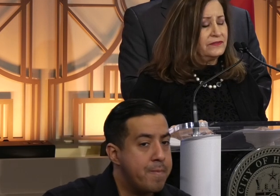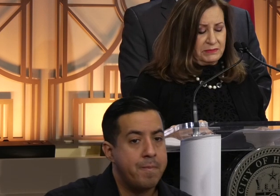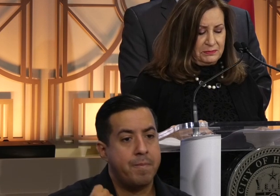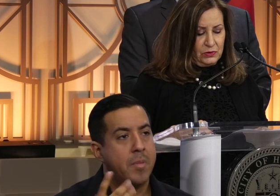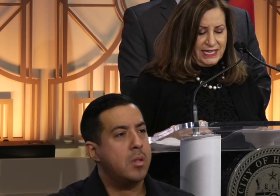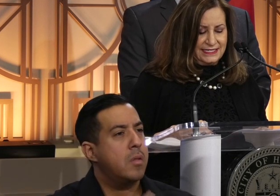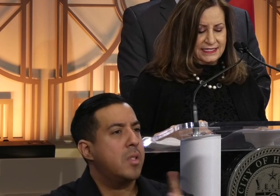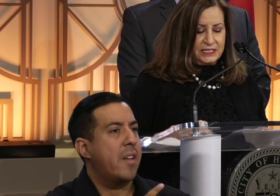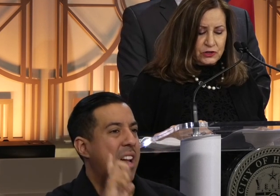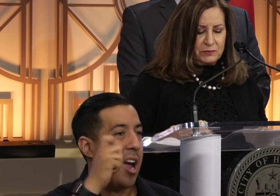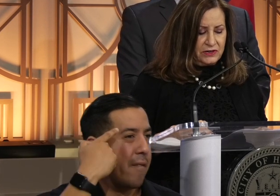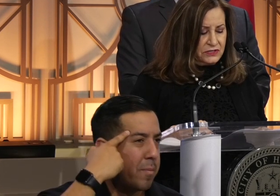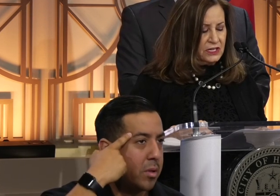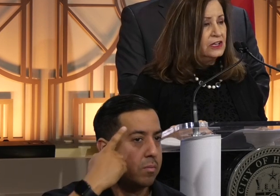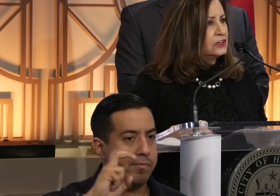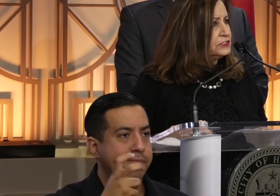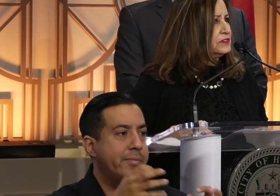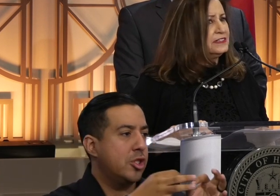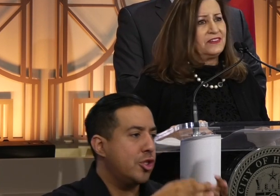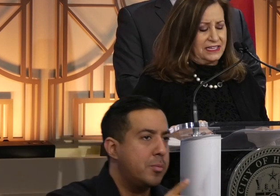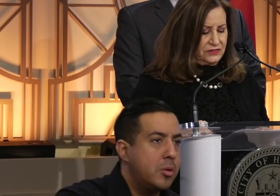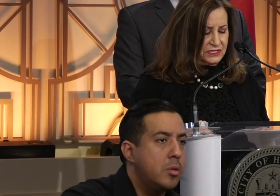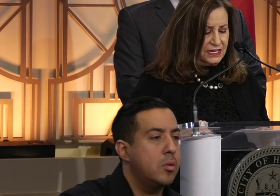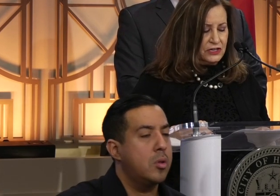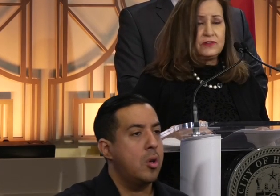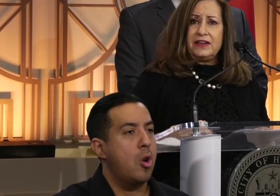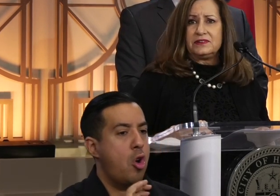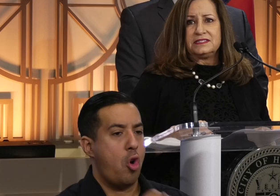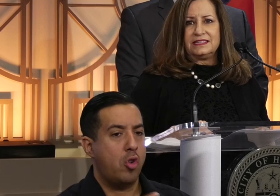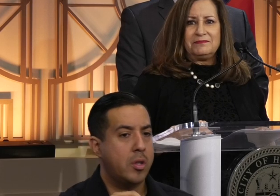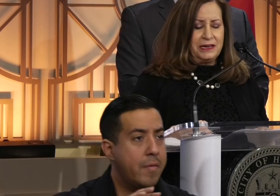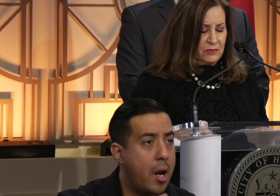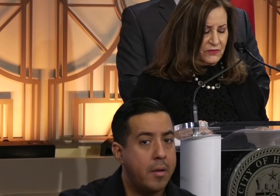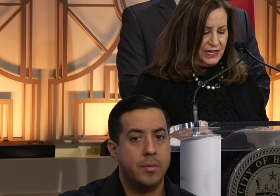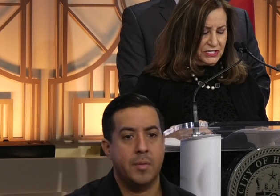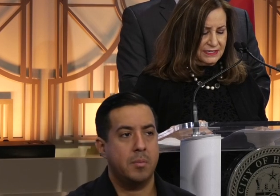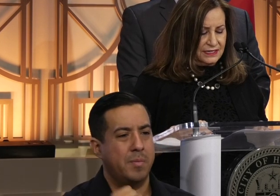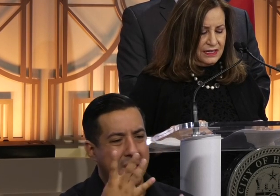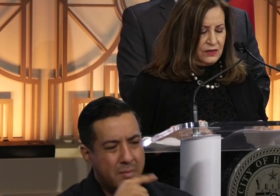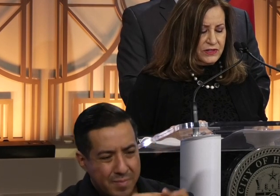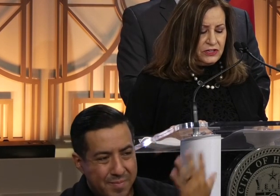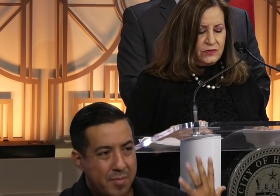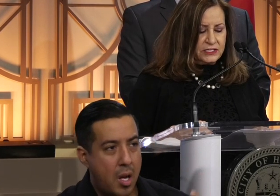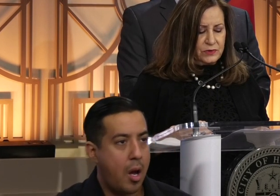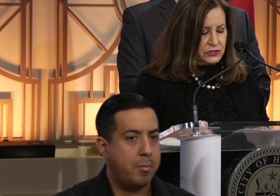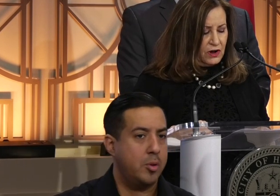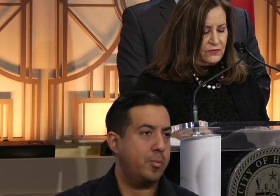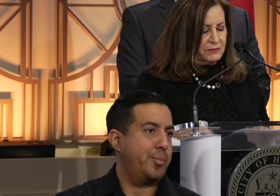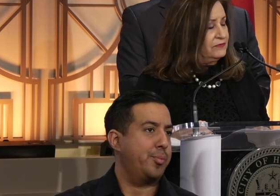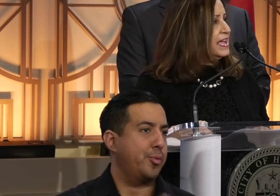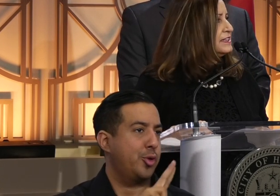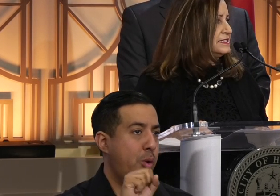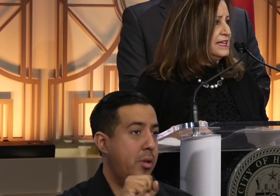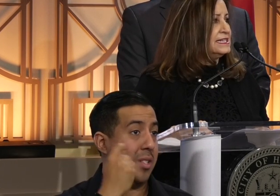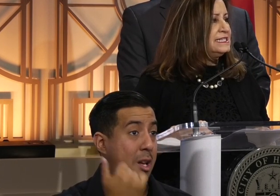other government employees as interpreters, cultural advisors, drivers and many more functions. With the U.S. withdrawal